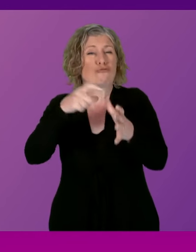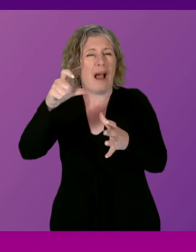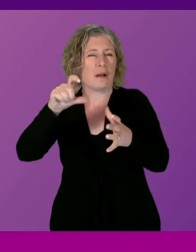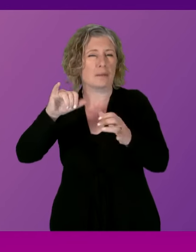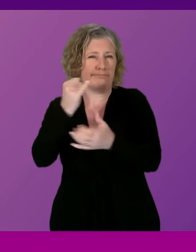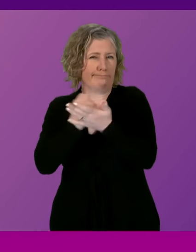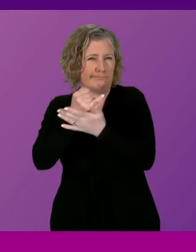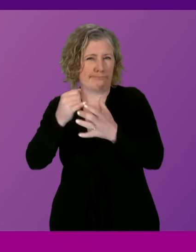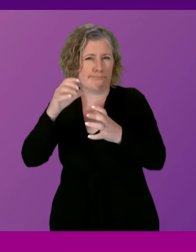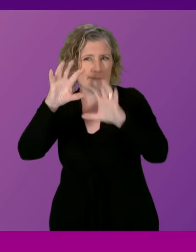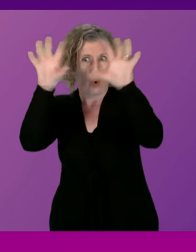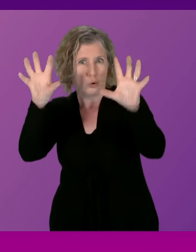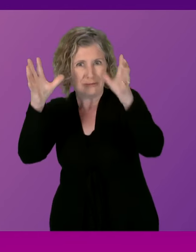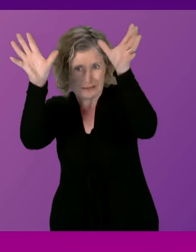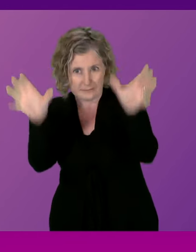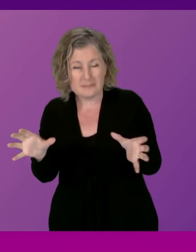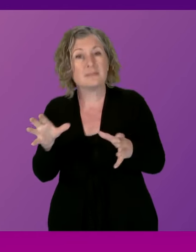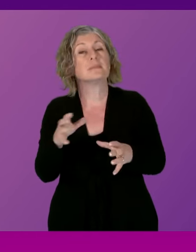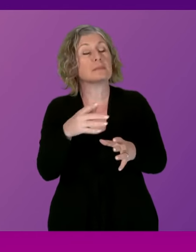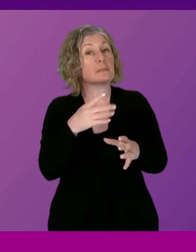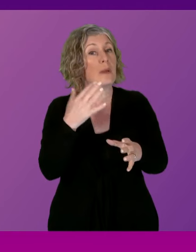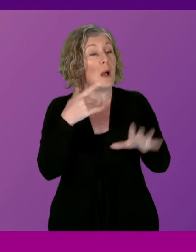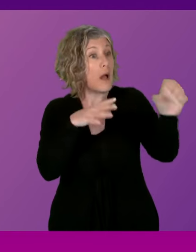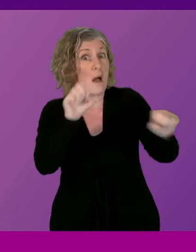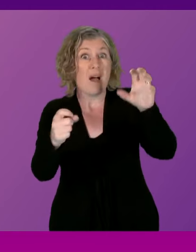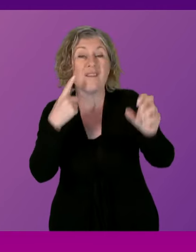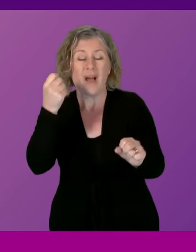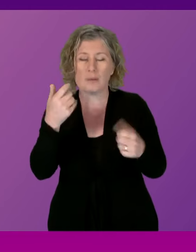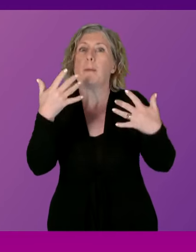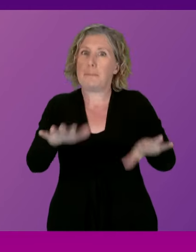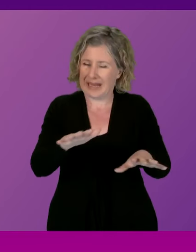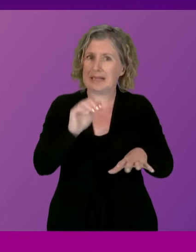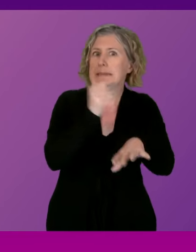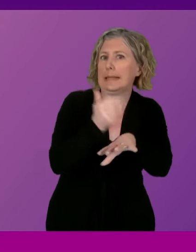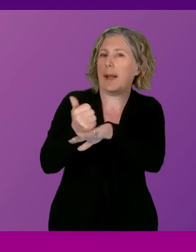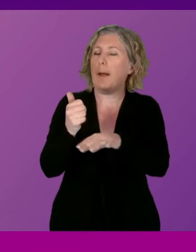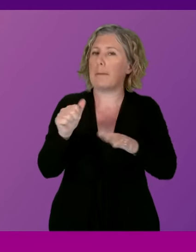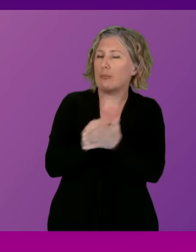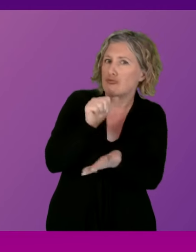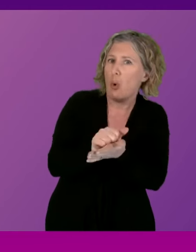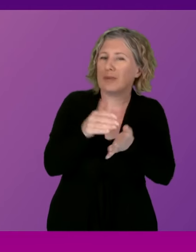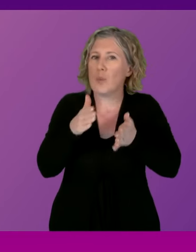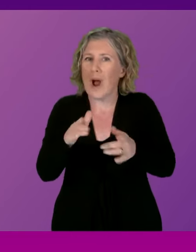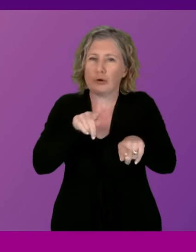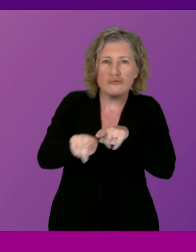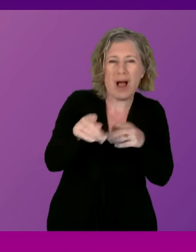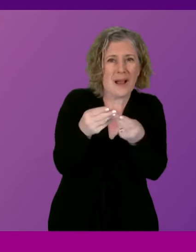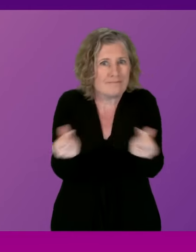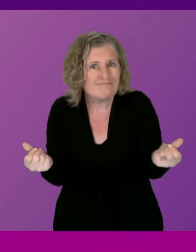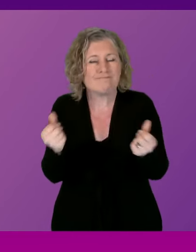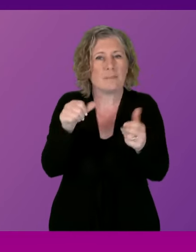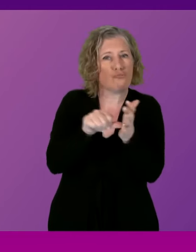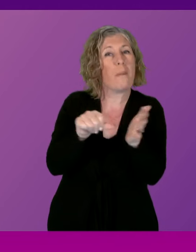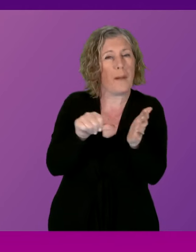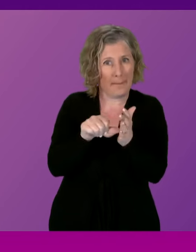understanding that appropriate mitigations have been put in place. I did have a meeting just yesterday with the Scottish